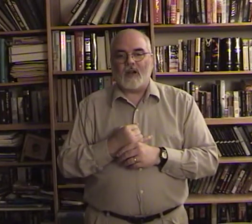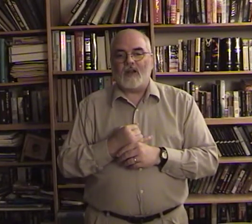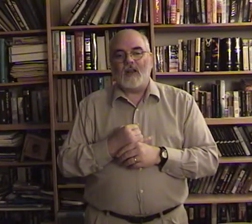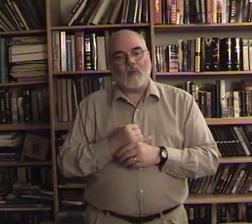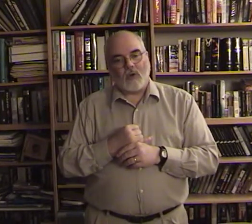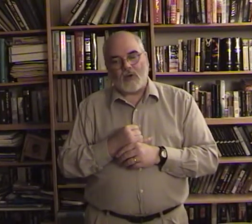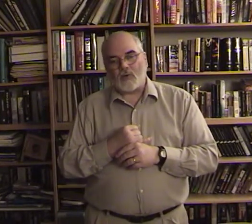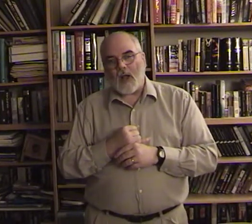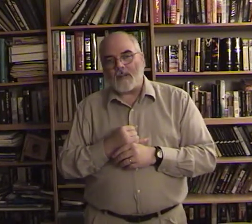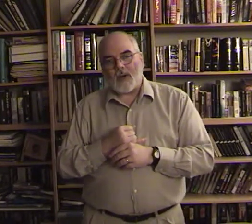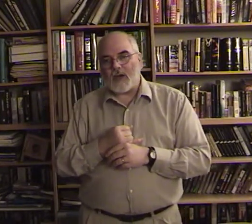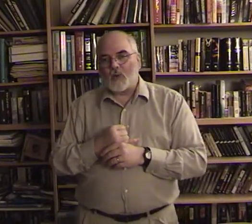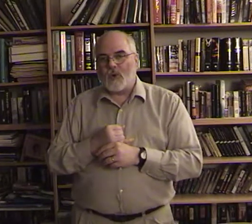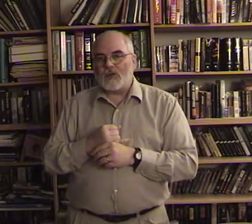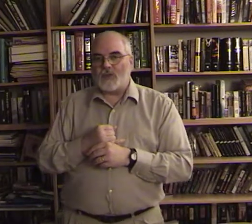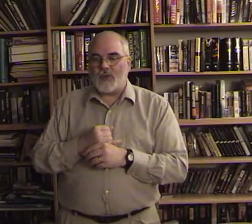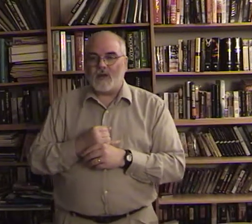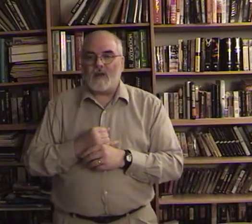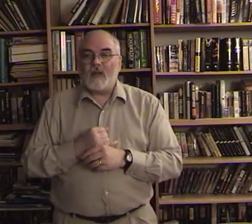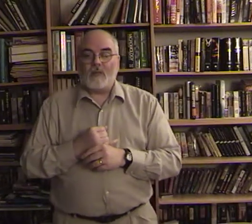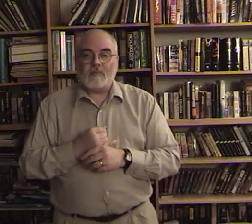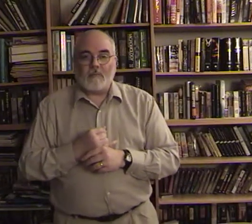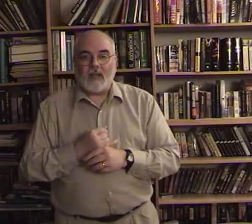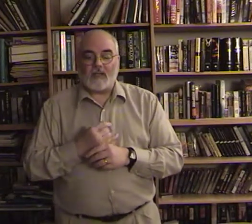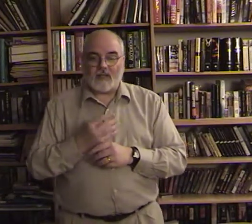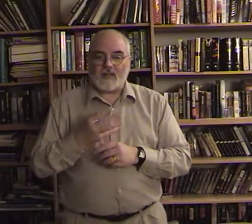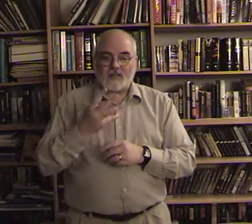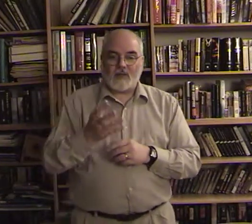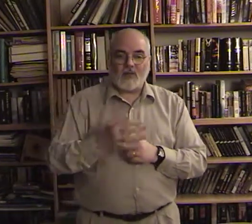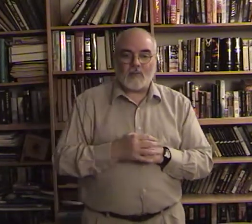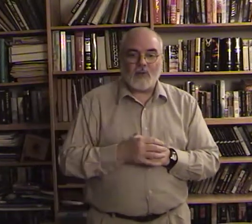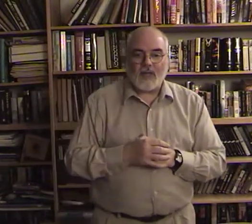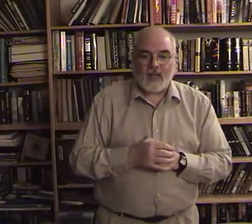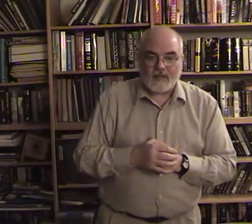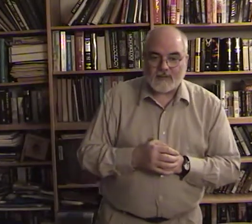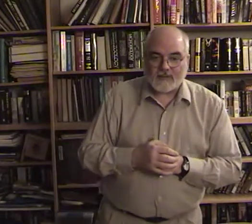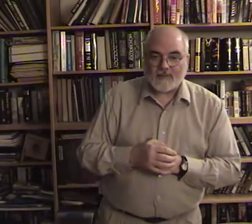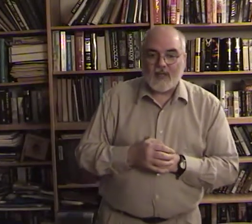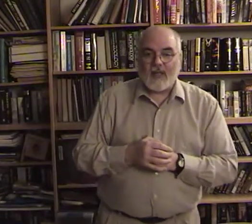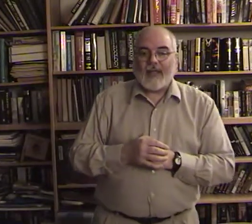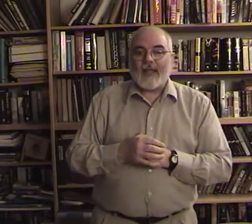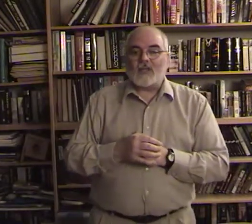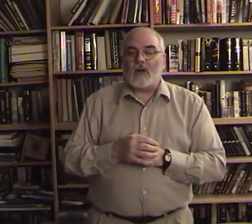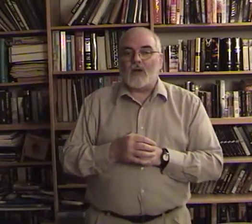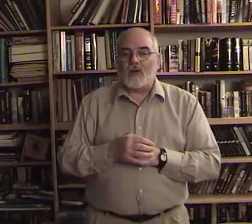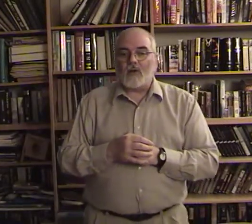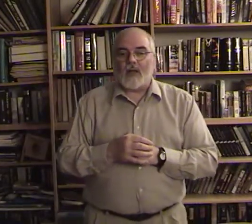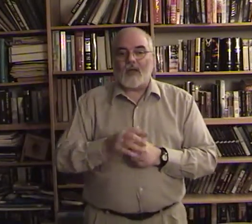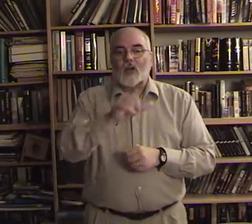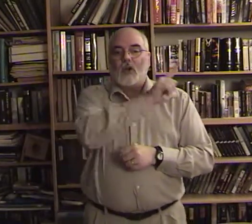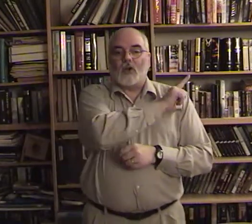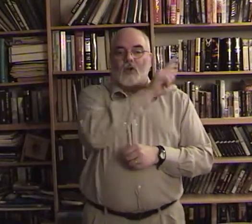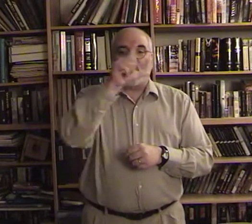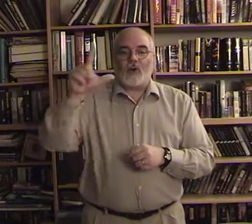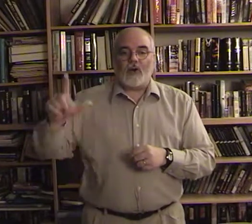right we're going to drop a lot of words there because it still communicates it's going to look like lord